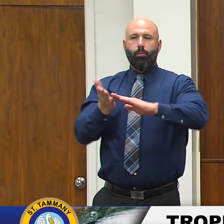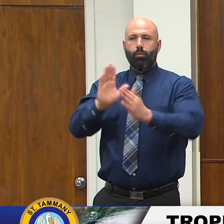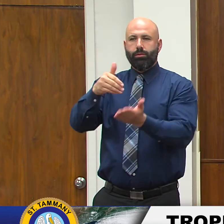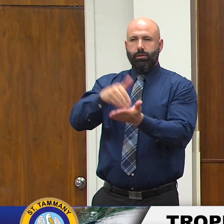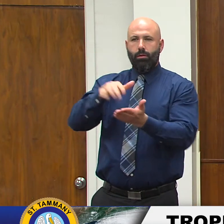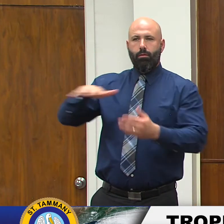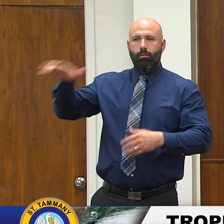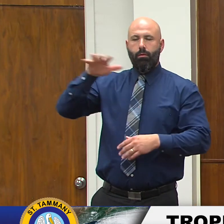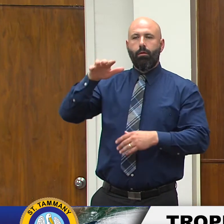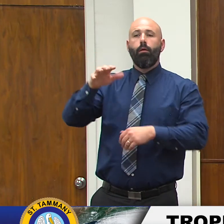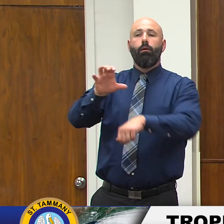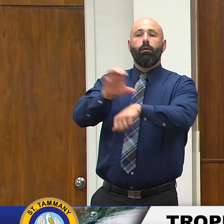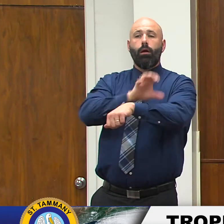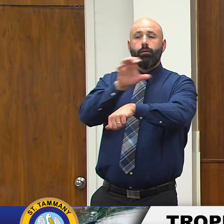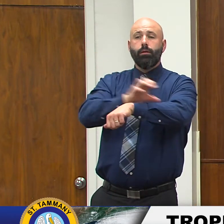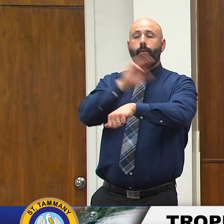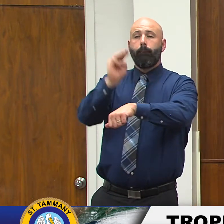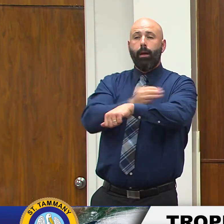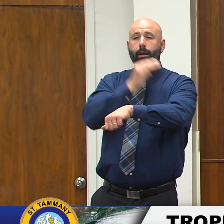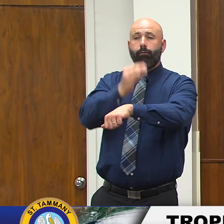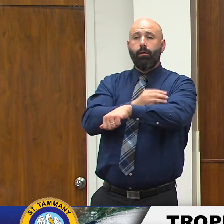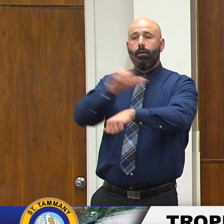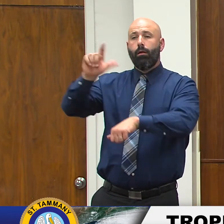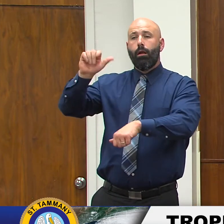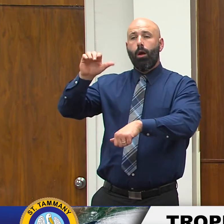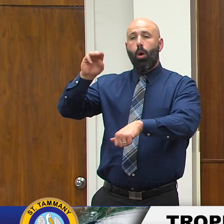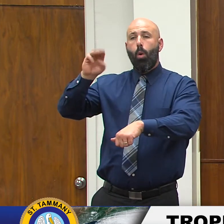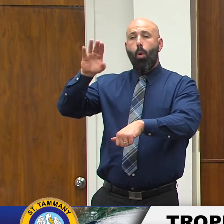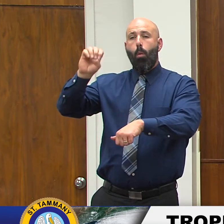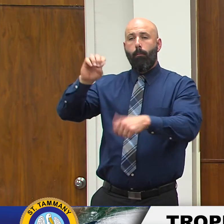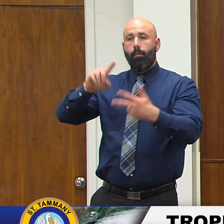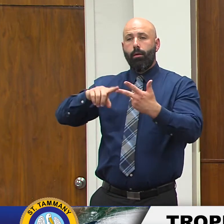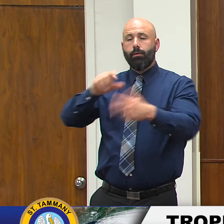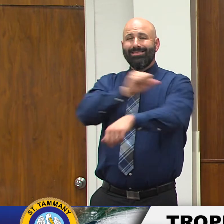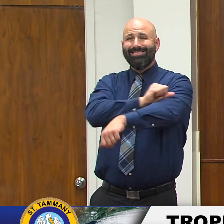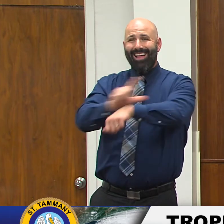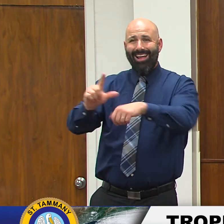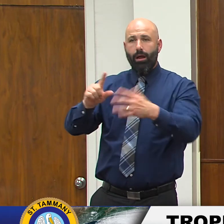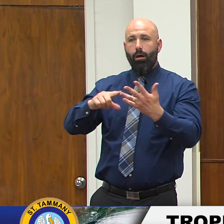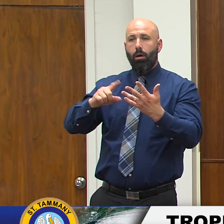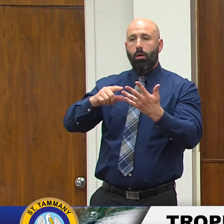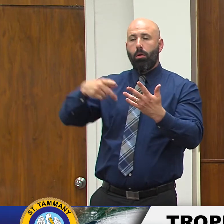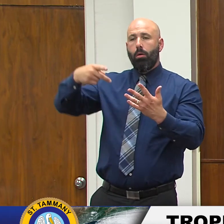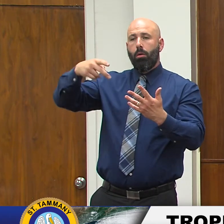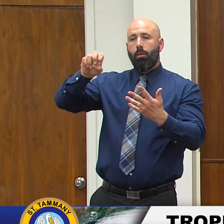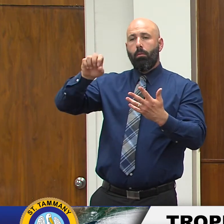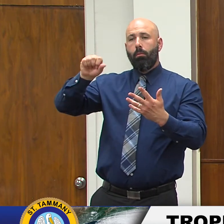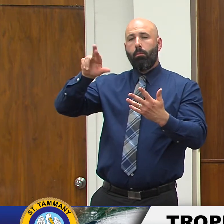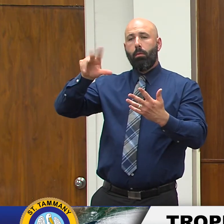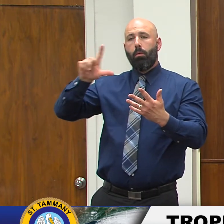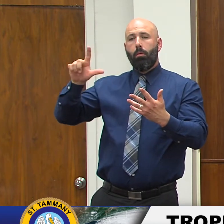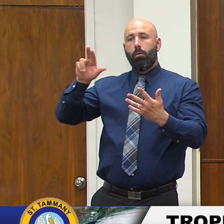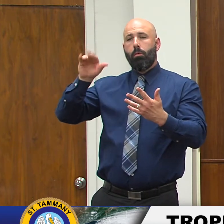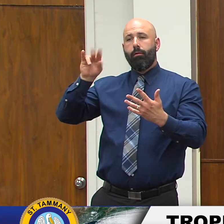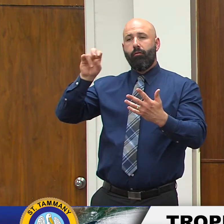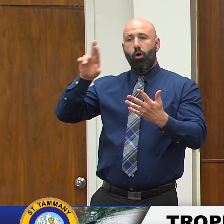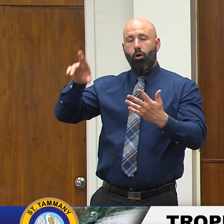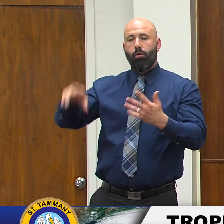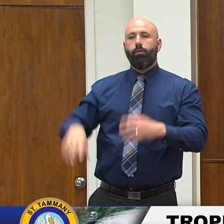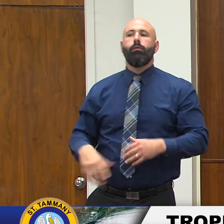in covington mandeville lacombe slidell pearl river are typically where they are and one more question sure